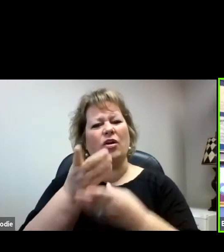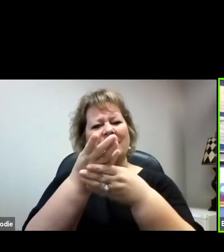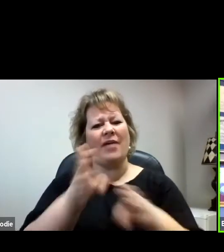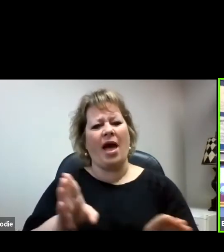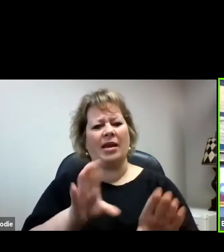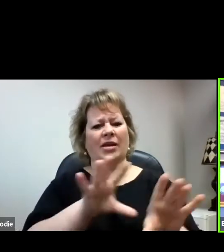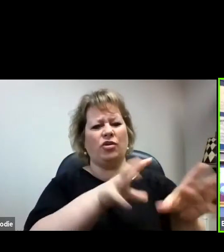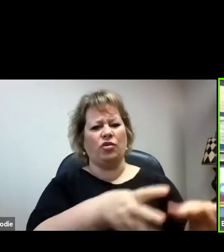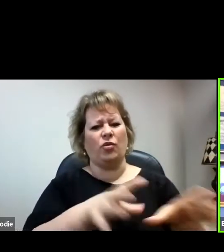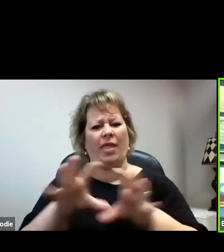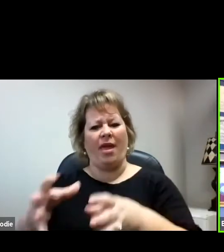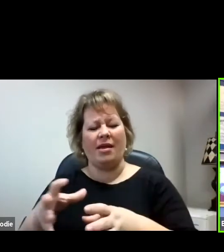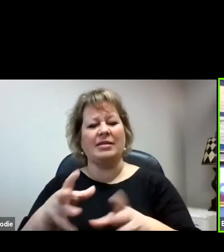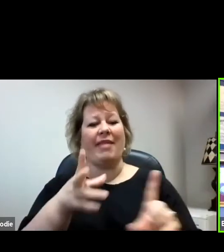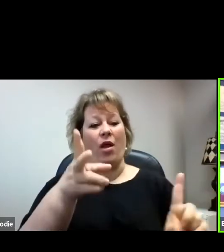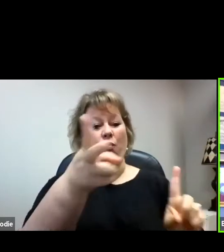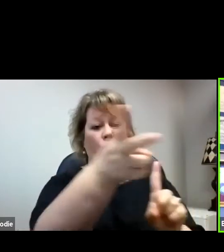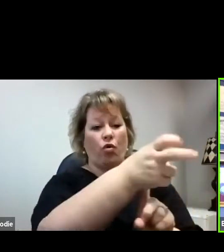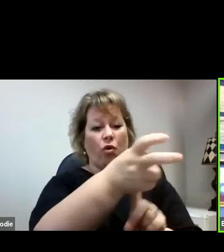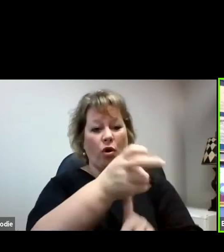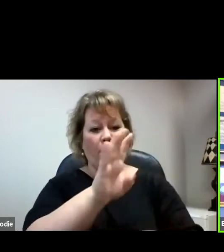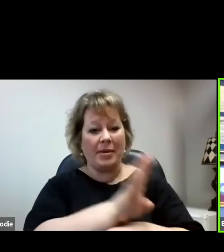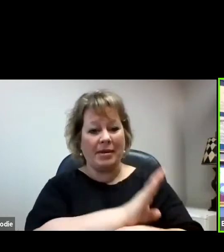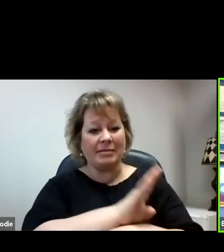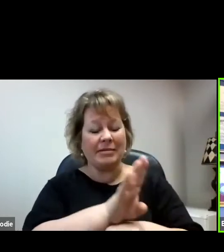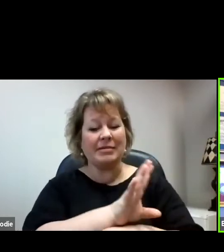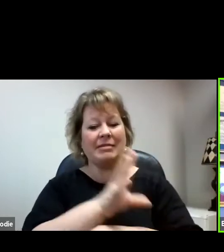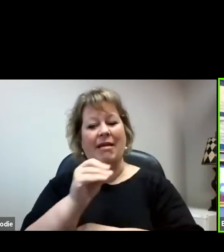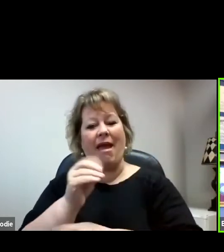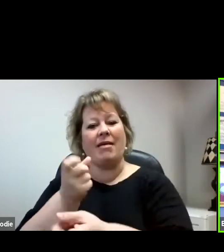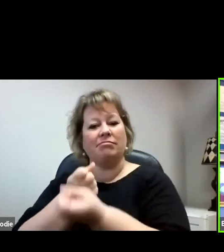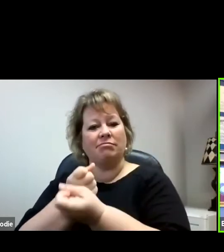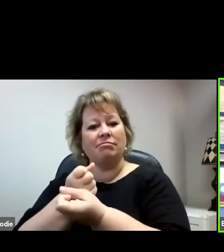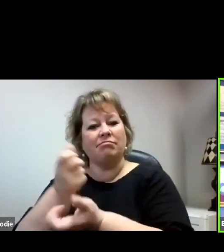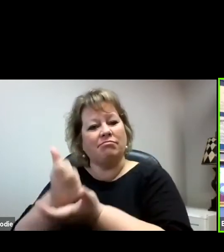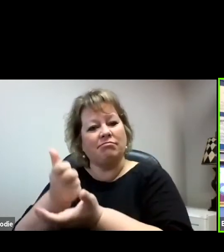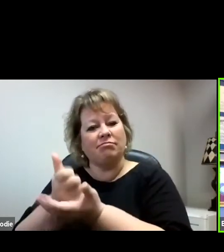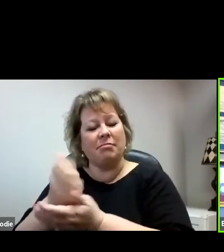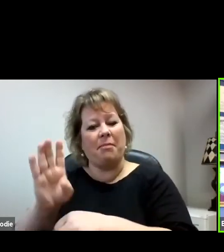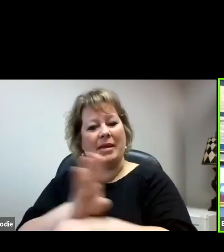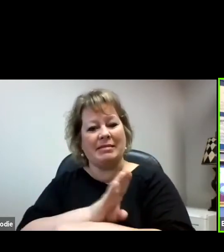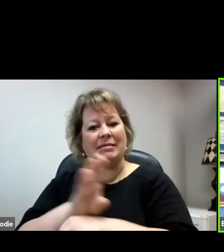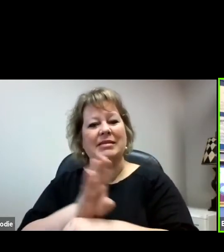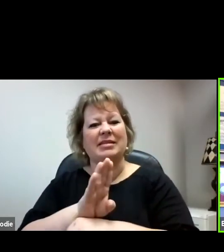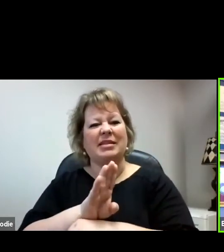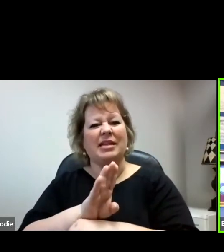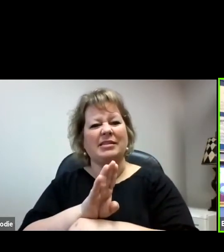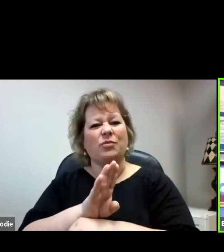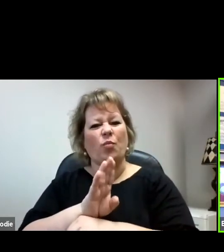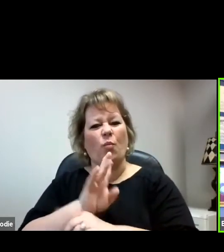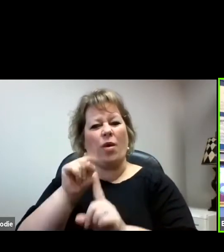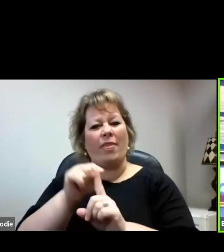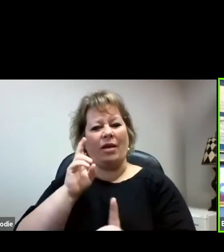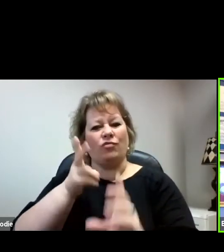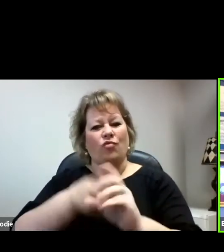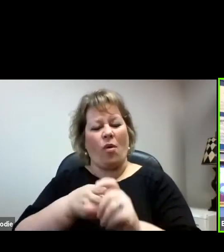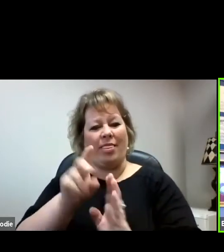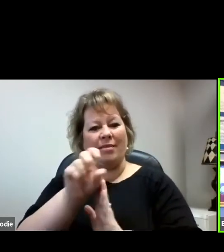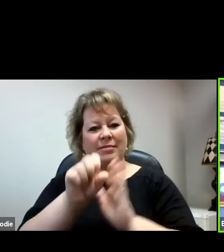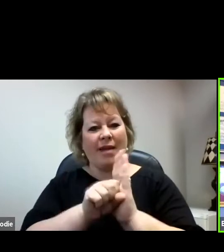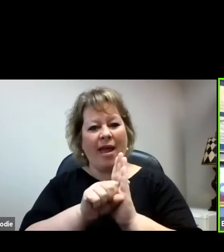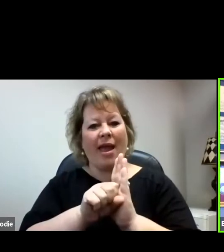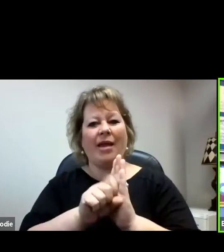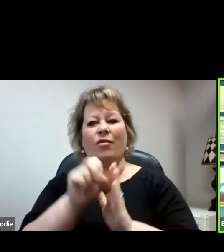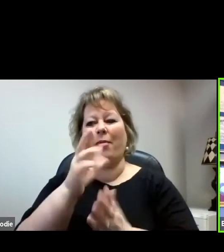words, recruiting business and assisting business as they come into the state, expand. And